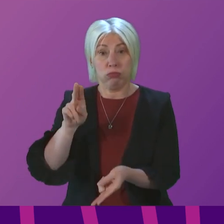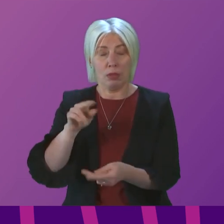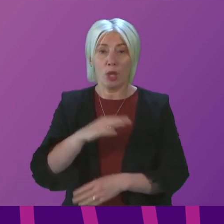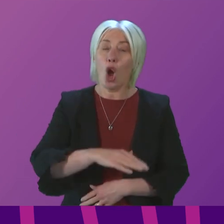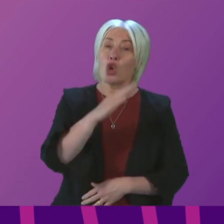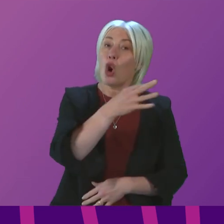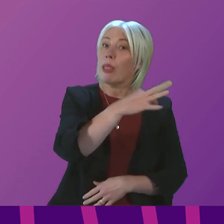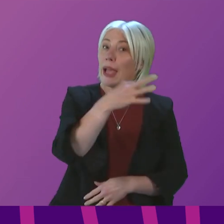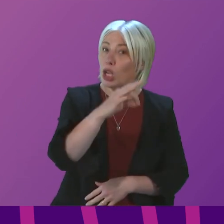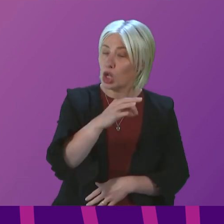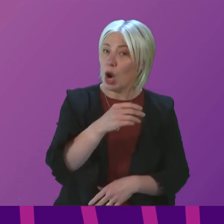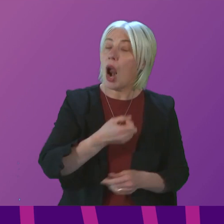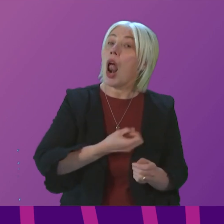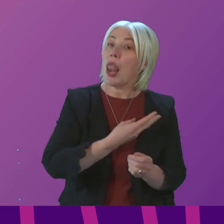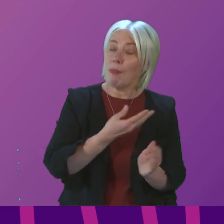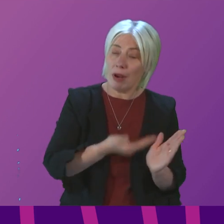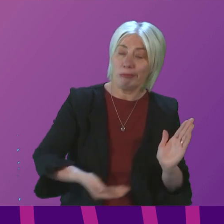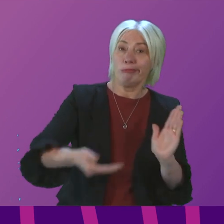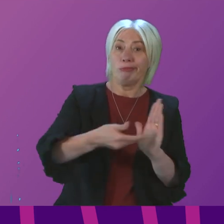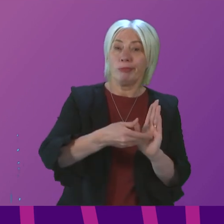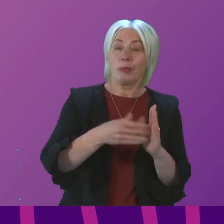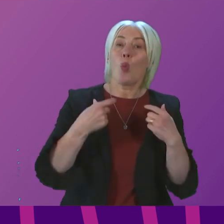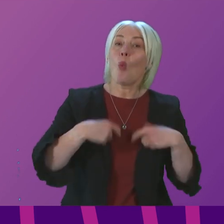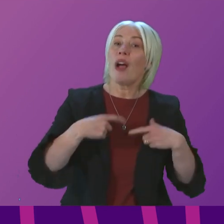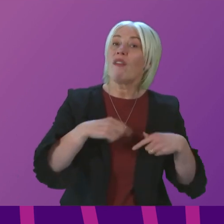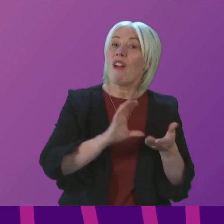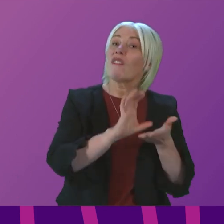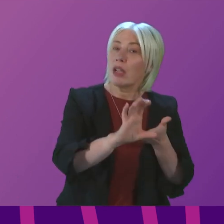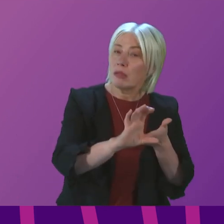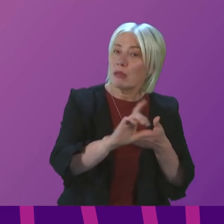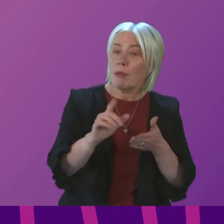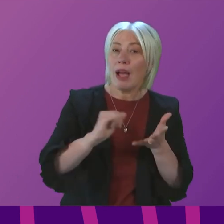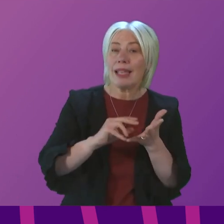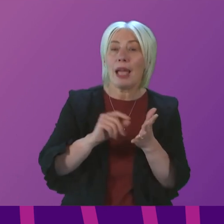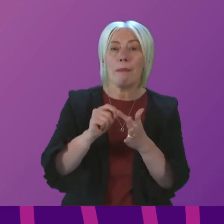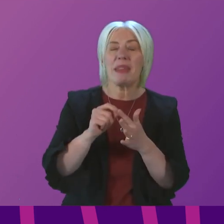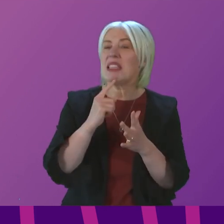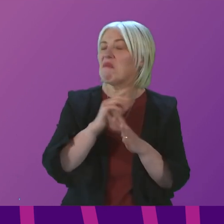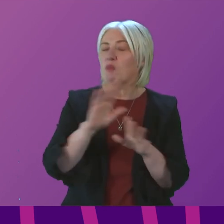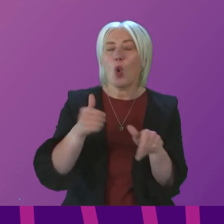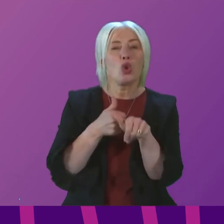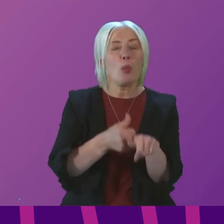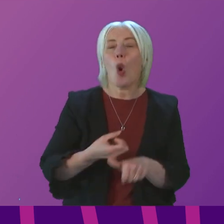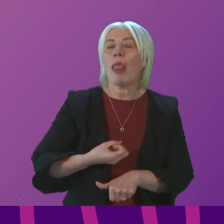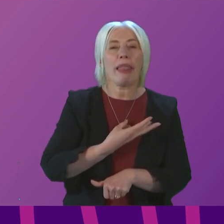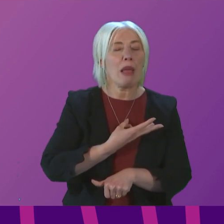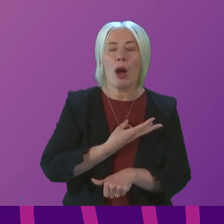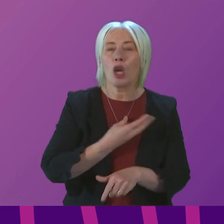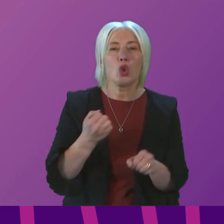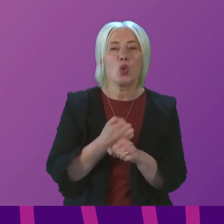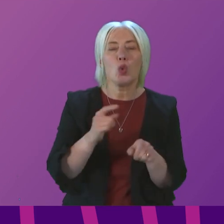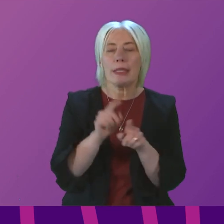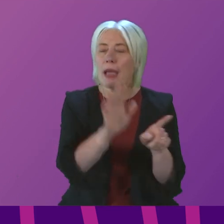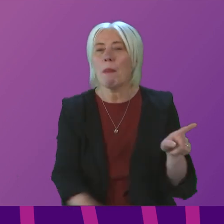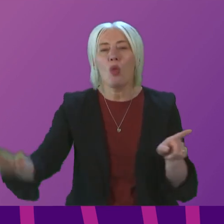has topped up the welfare fund, supporting hundreds of families. The SNP government have refused to back Labour's plans to do the same across the